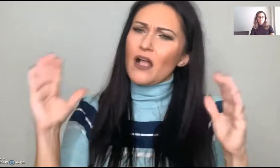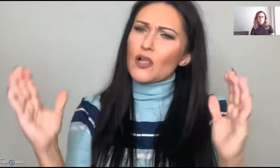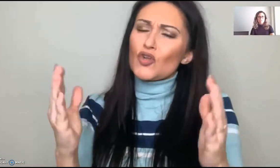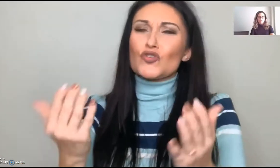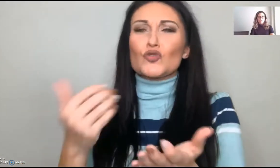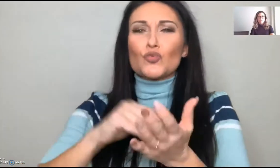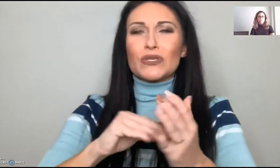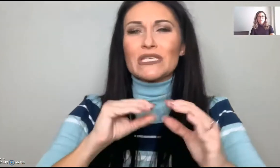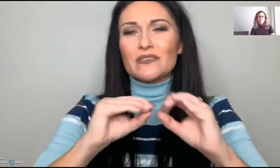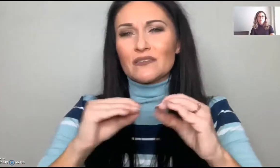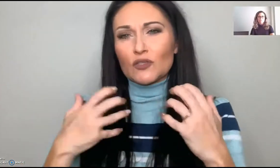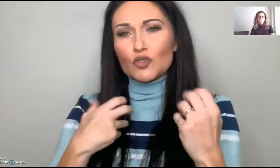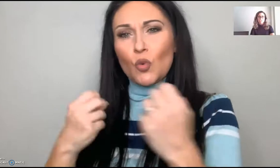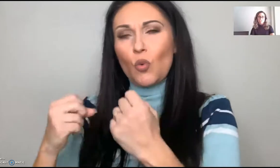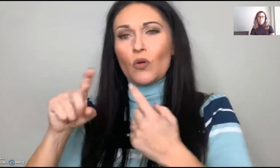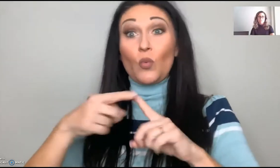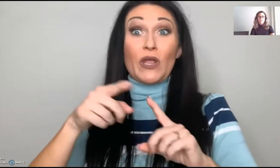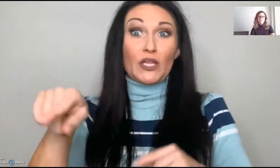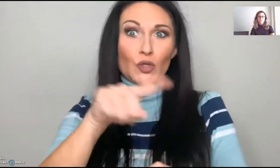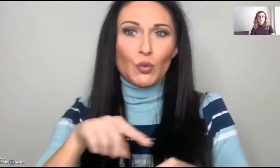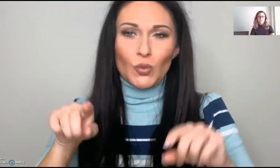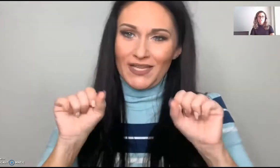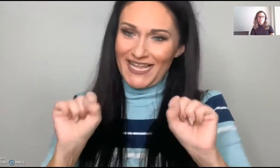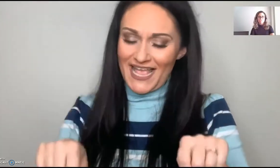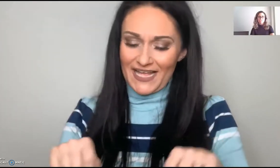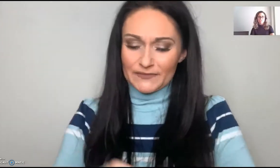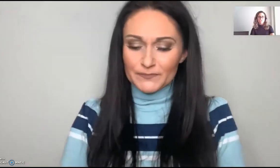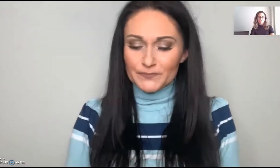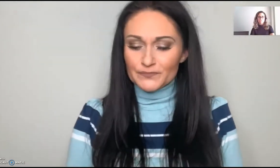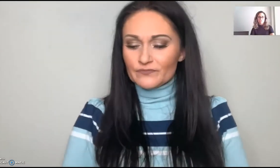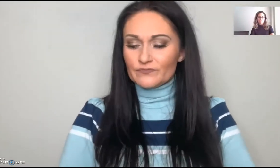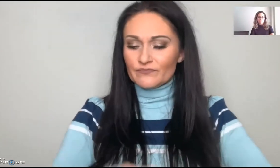So as far as broken relationships, I encourage you to fix the trust where you can.